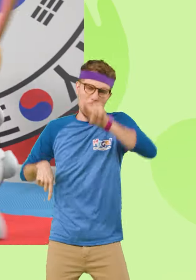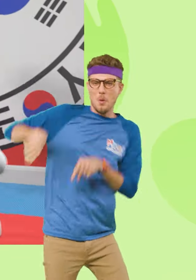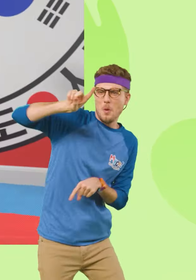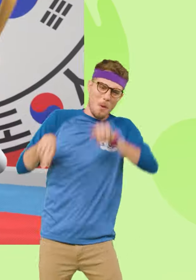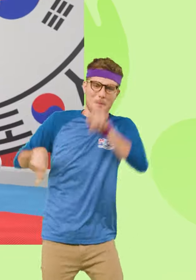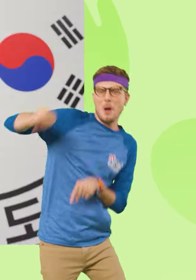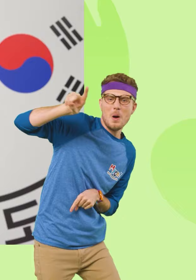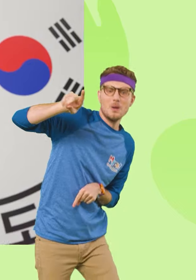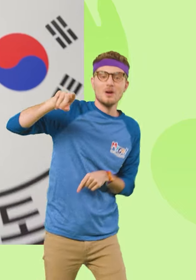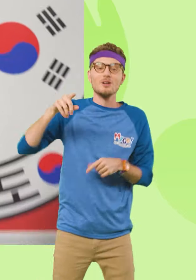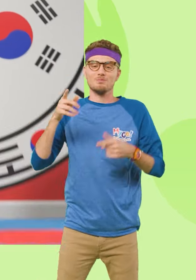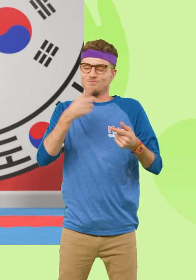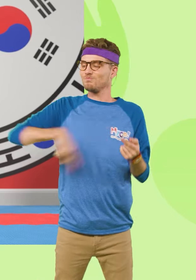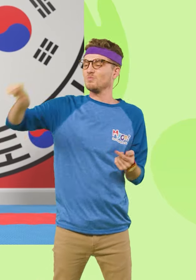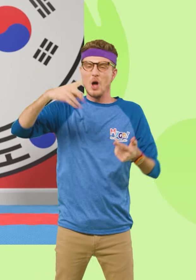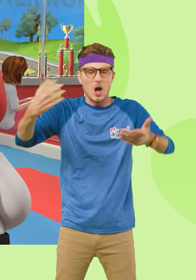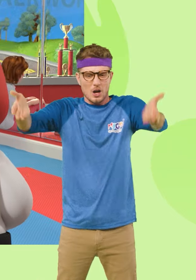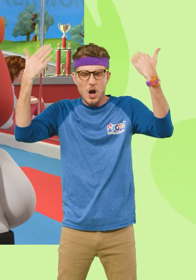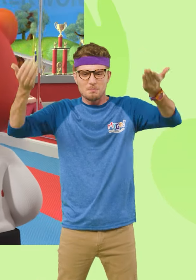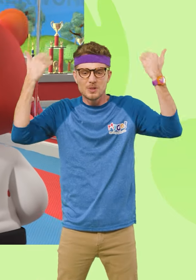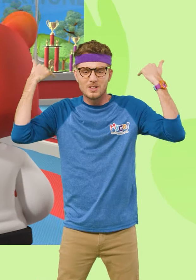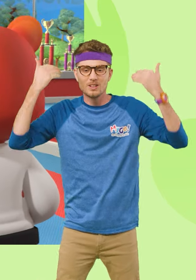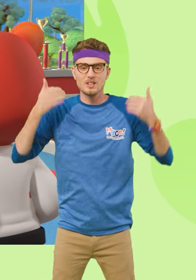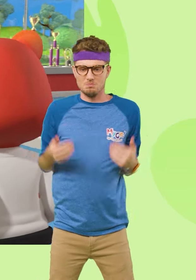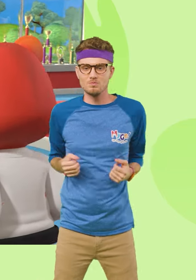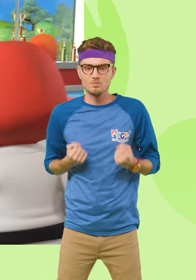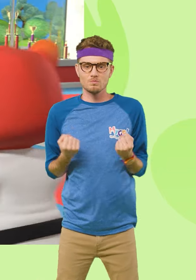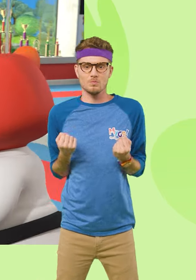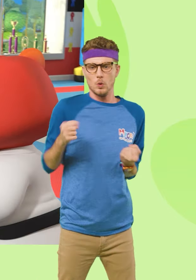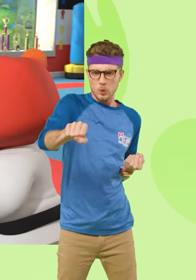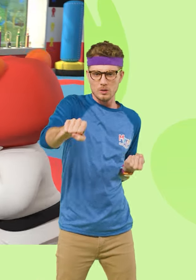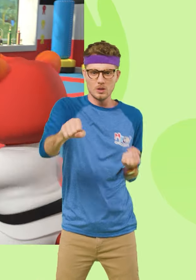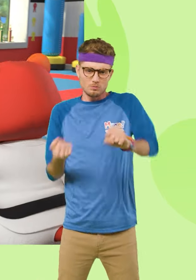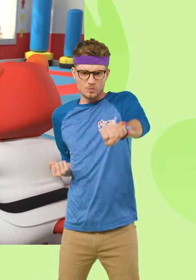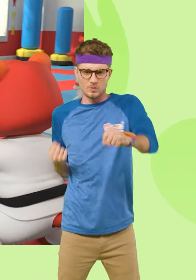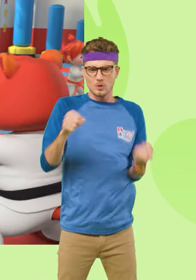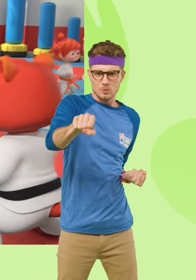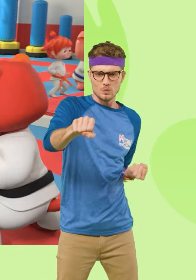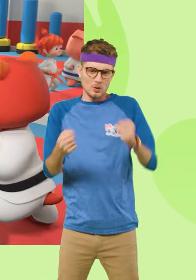Everyone, let's go Taekwon Taekwondo!